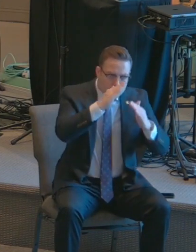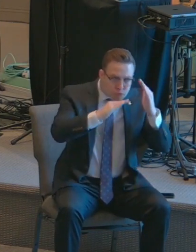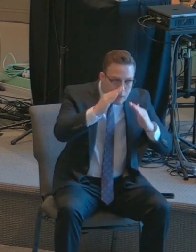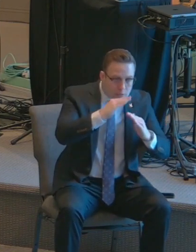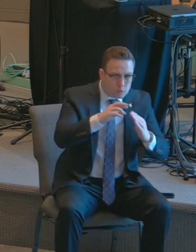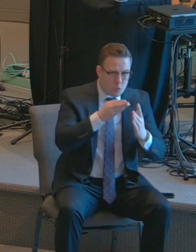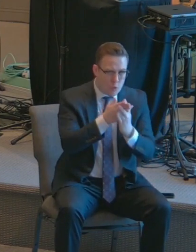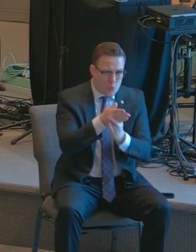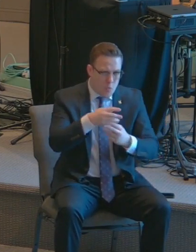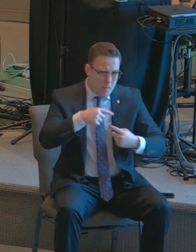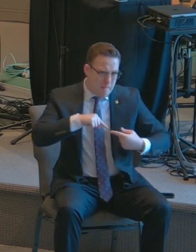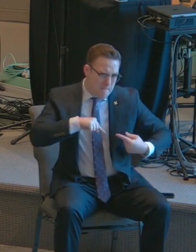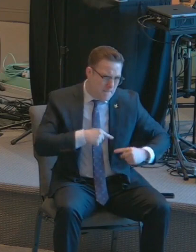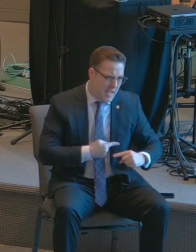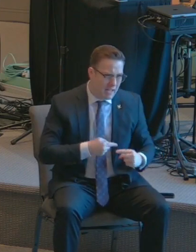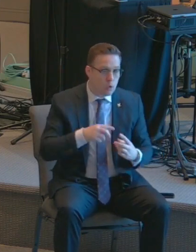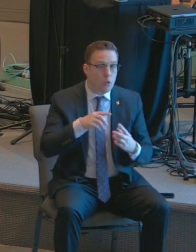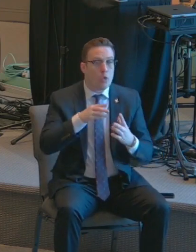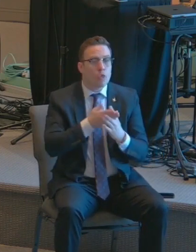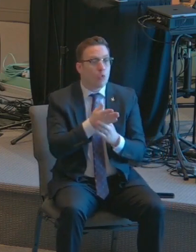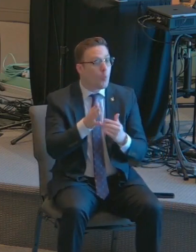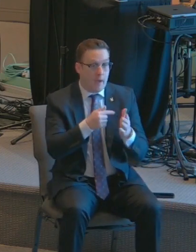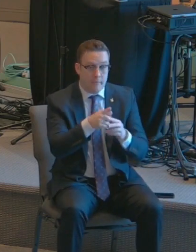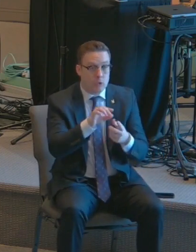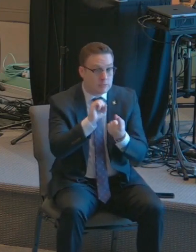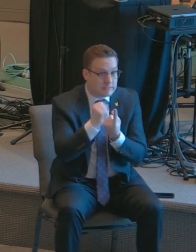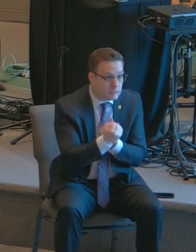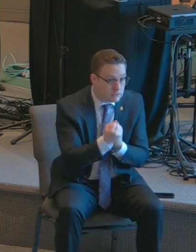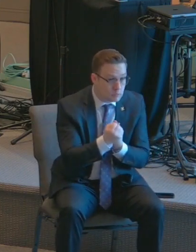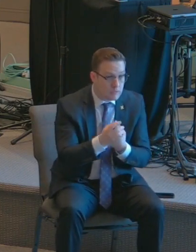through the pain, through what you're going through,